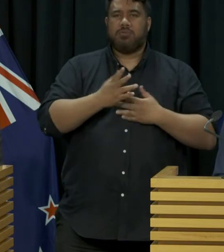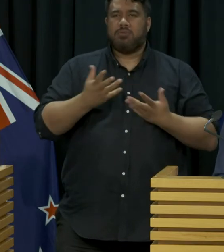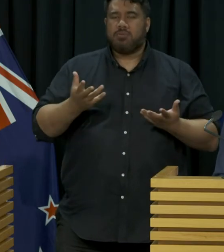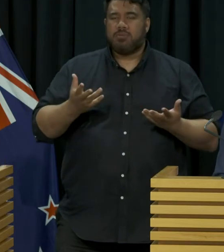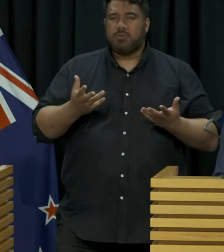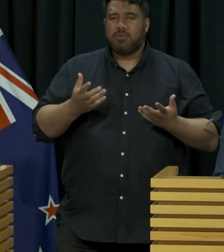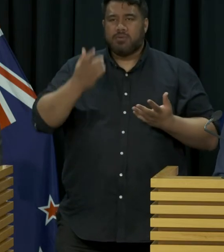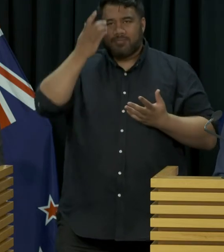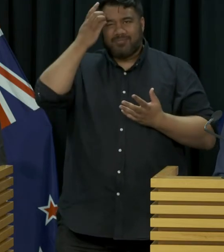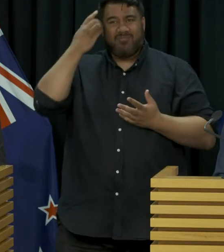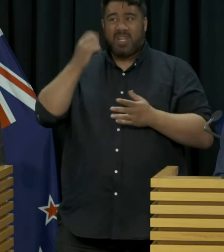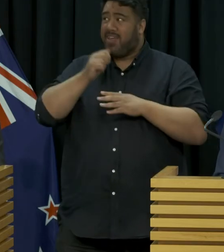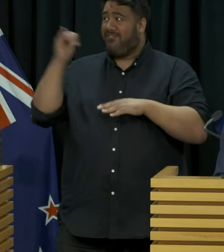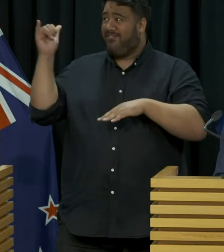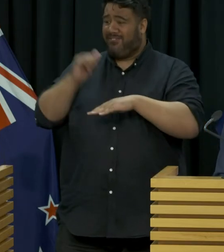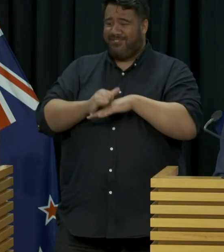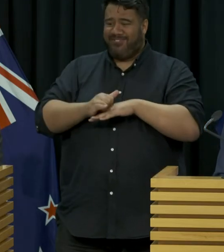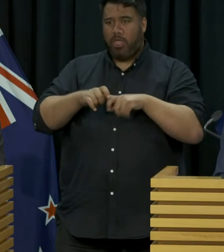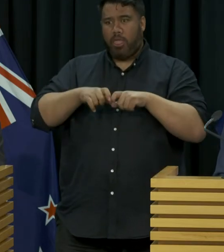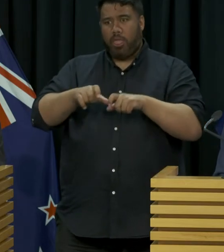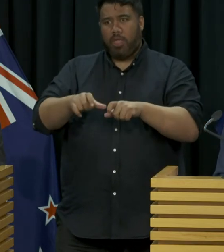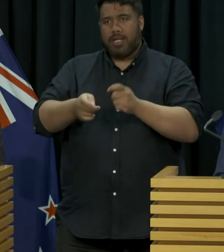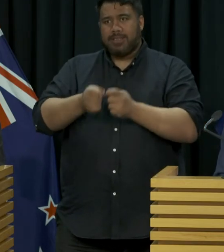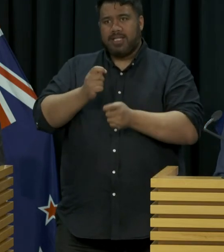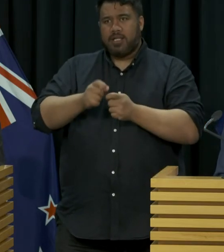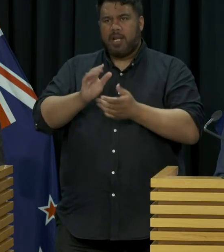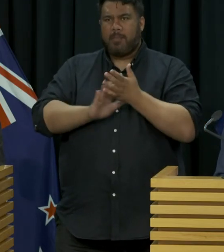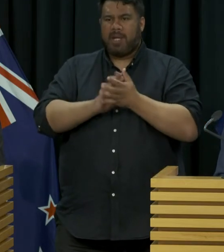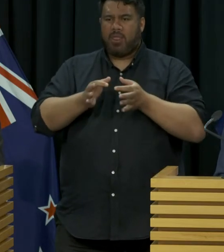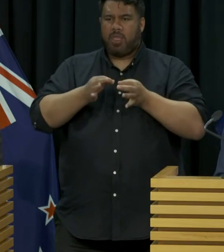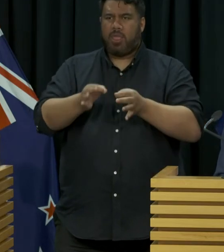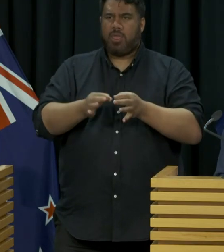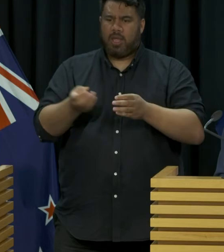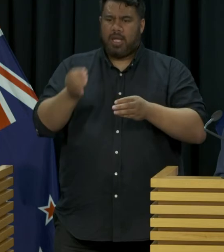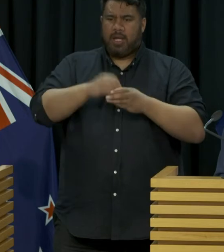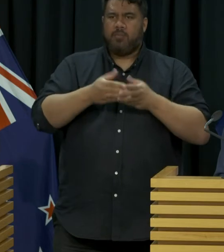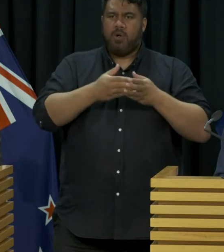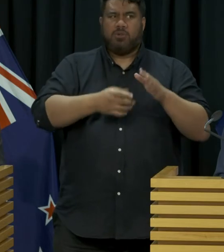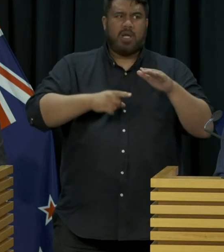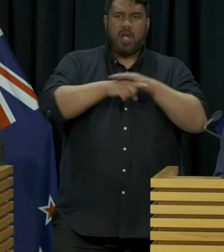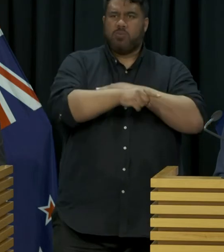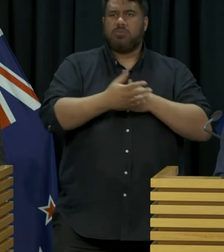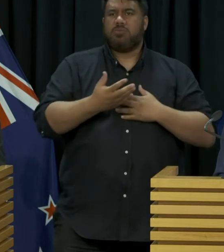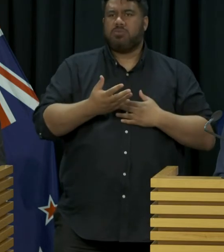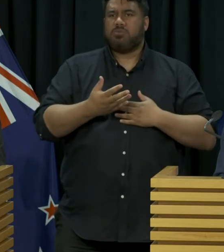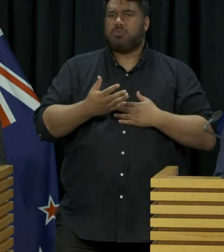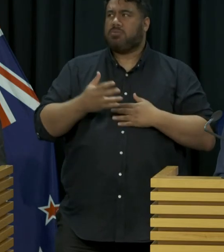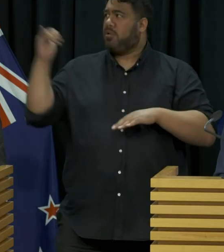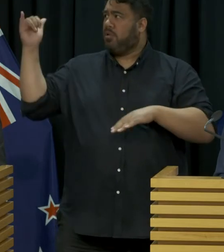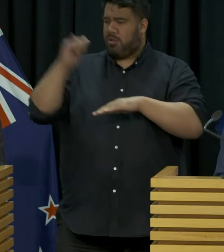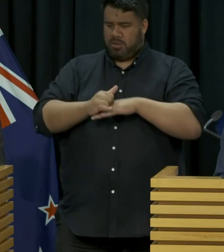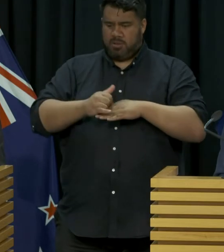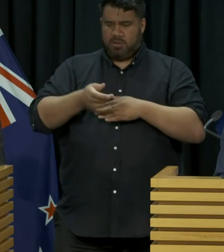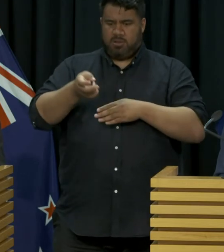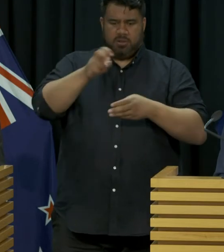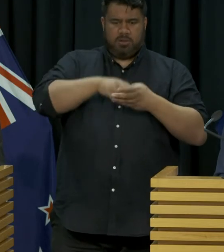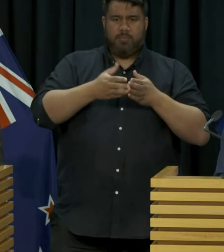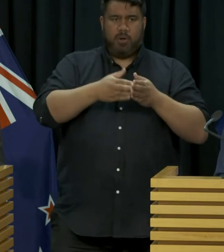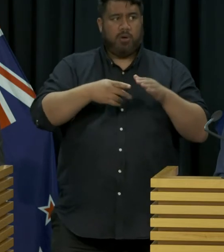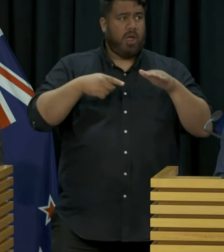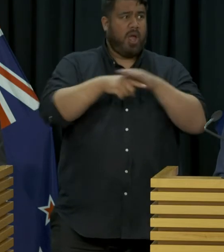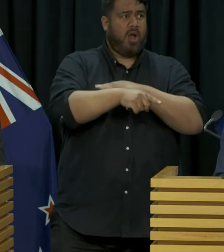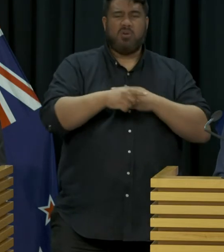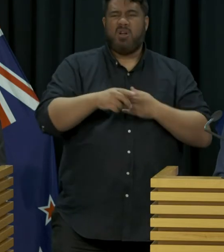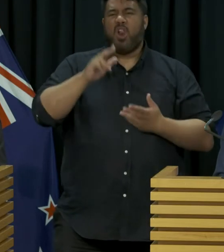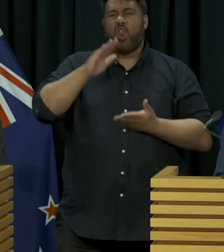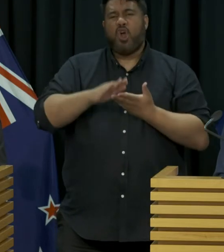testing would delay that process. The risk there is very, very low and so testing wouldn't necessarily